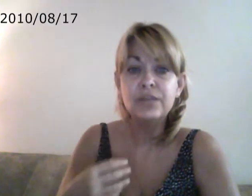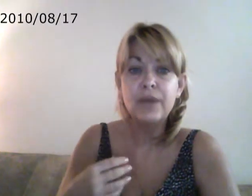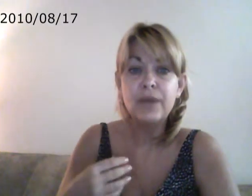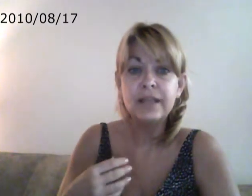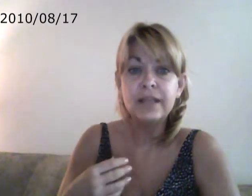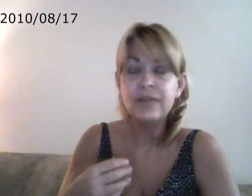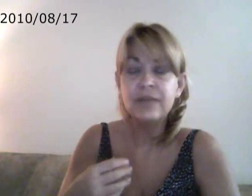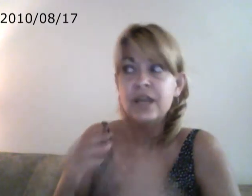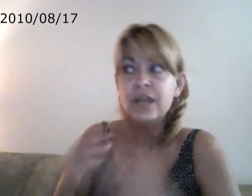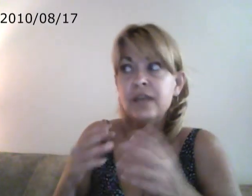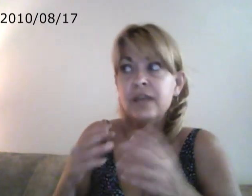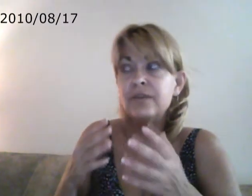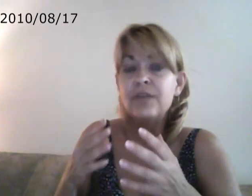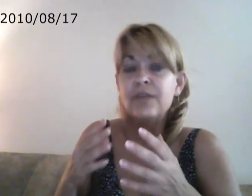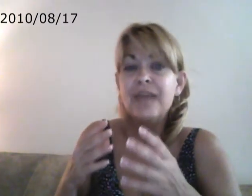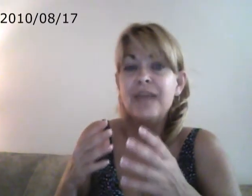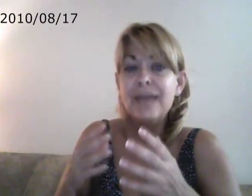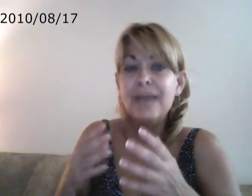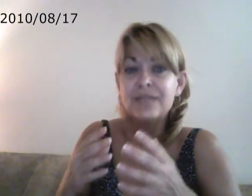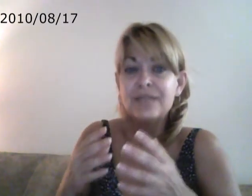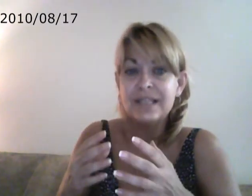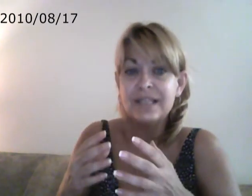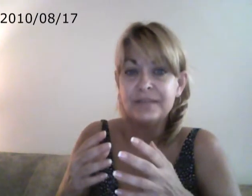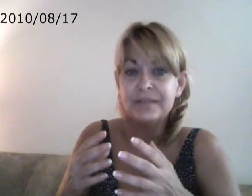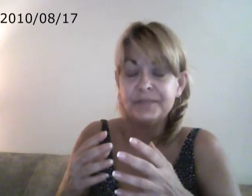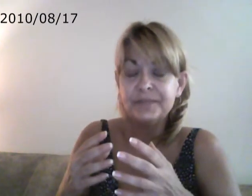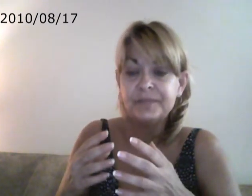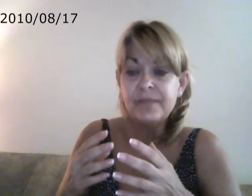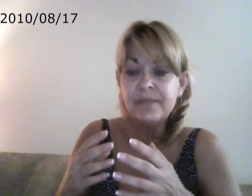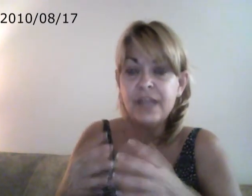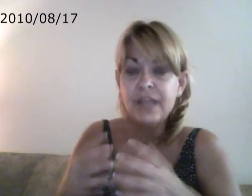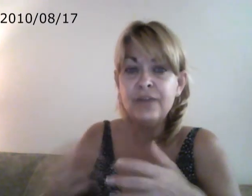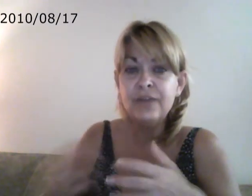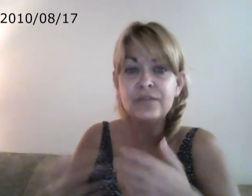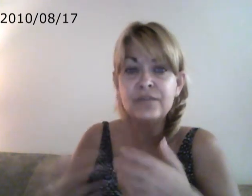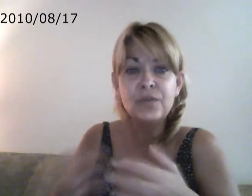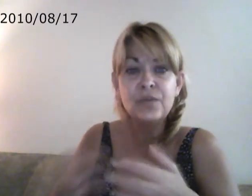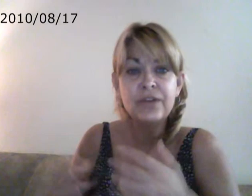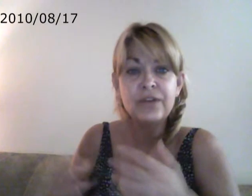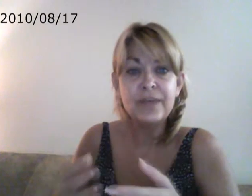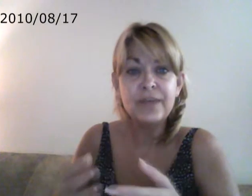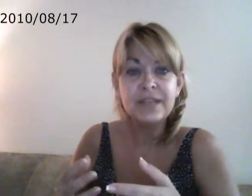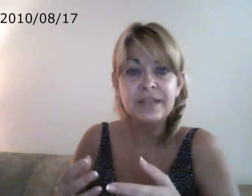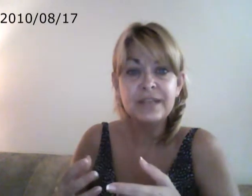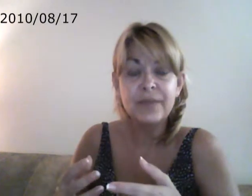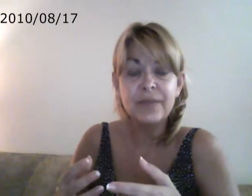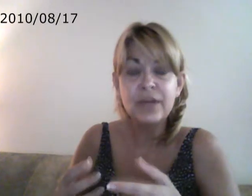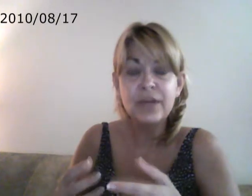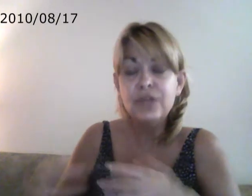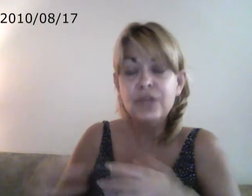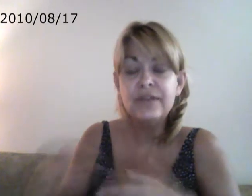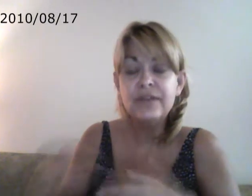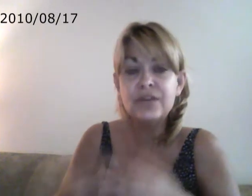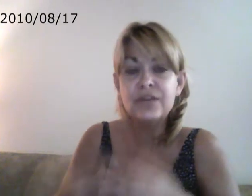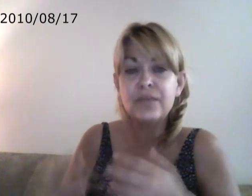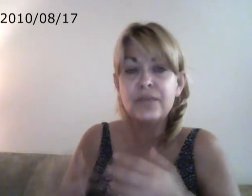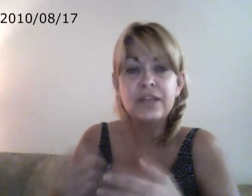body language. You know, they'll be hypersensitive. And you have to learn what they're hypersensitive about. You have to start reading their